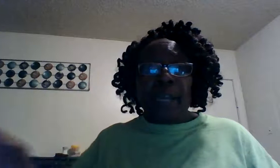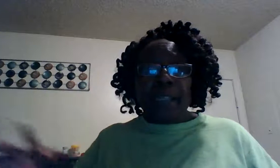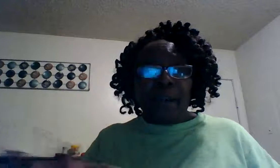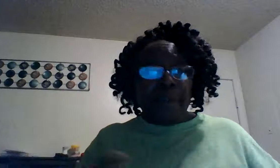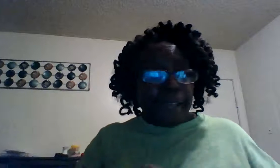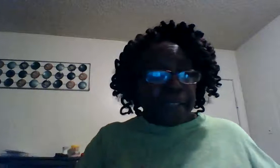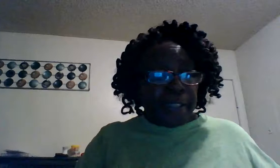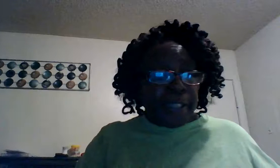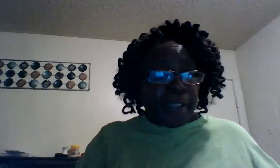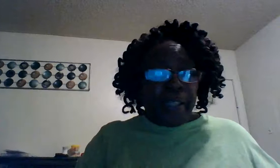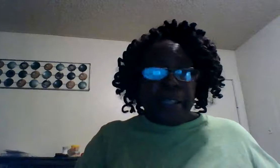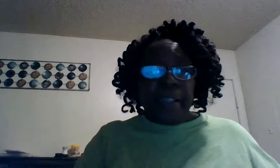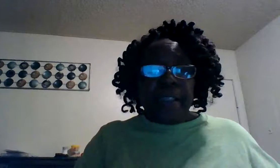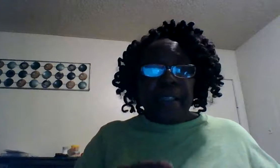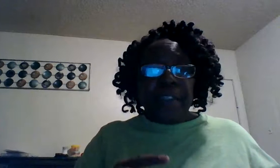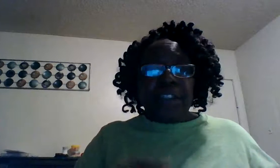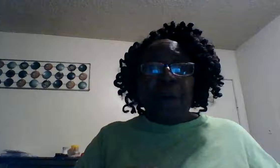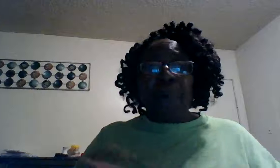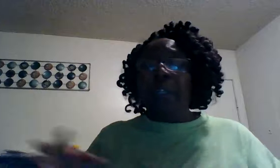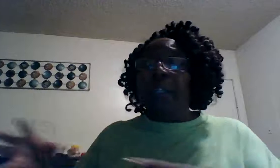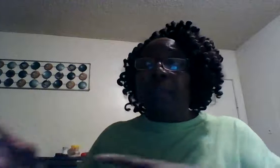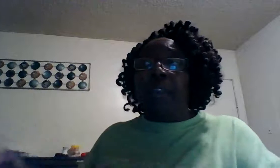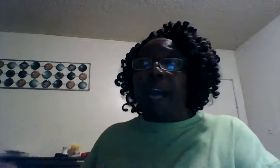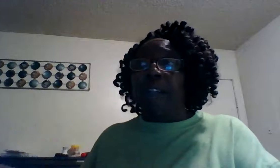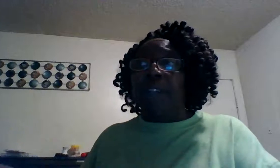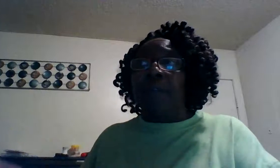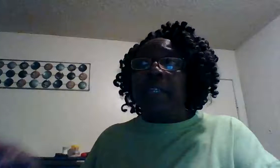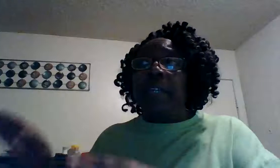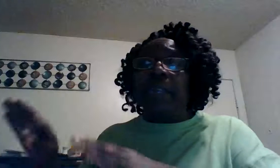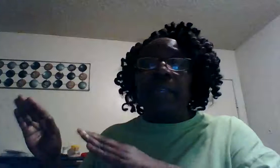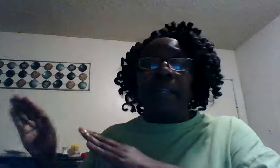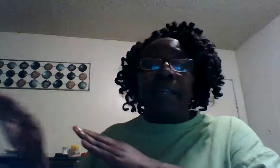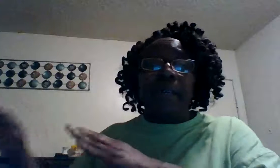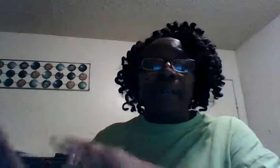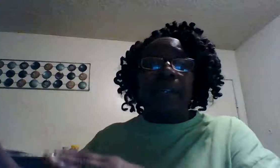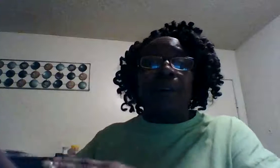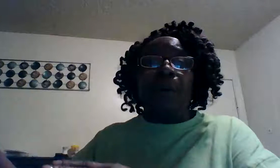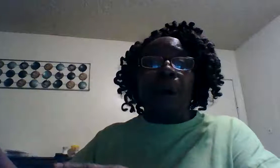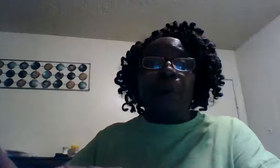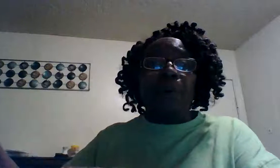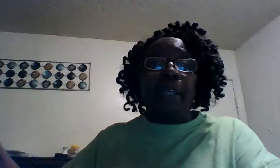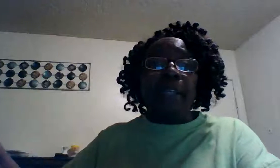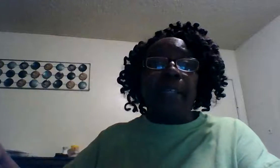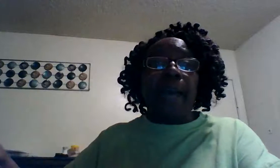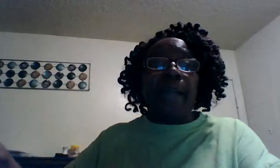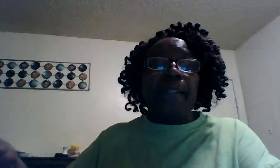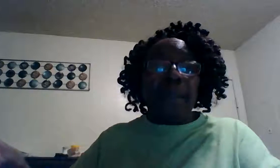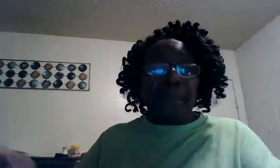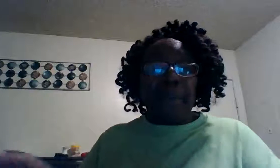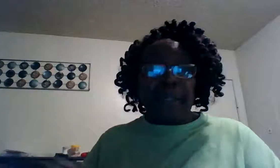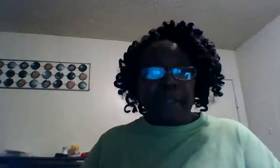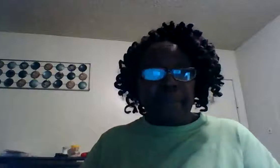that go back to this Job loved God so he didn't let none of what go on in his life separate him